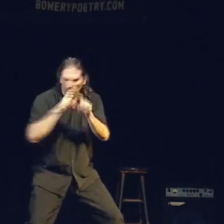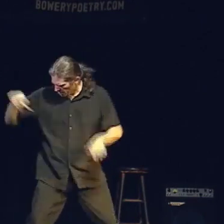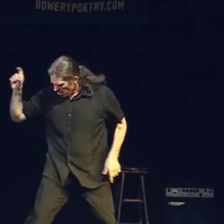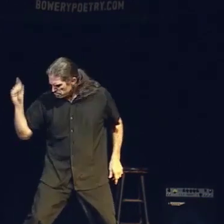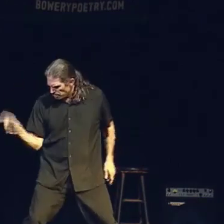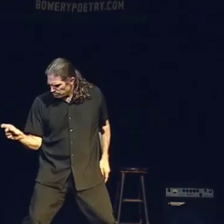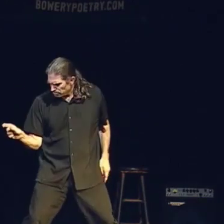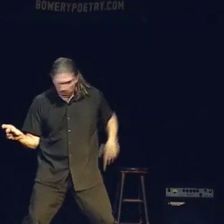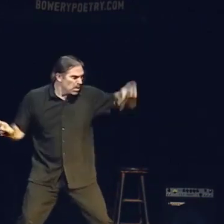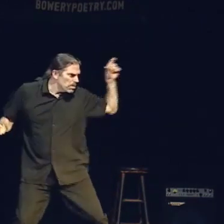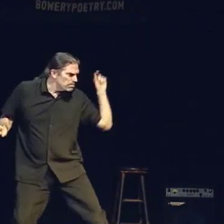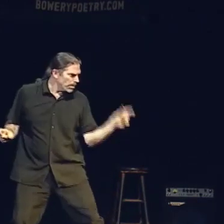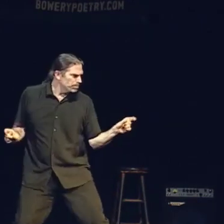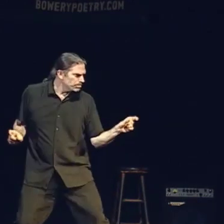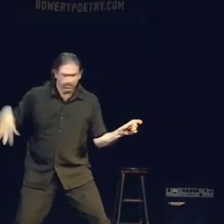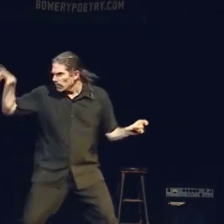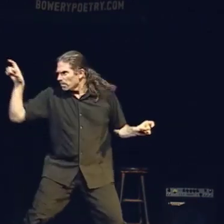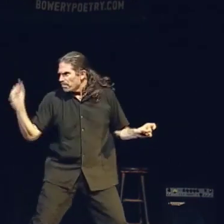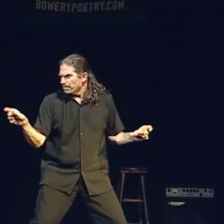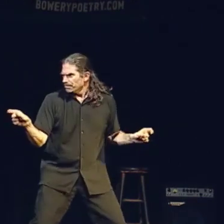Then words. March. Forward.